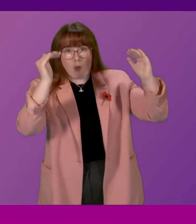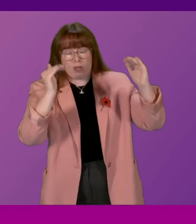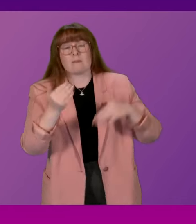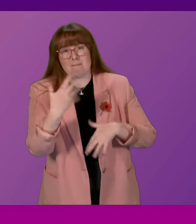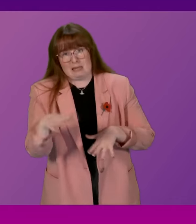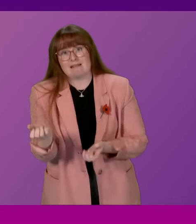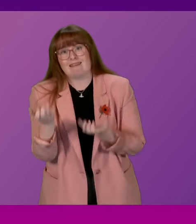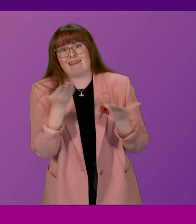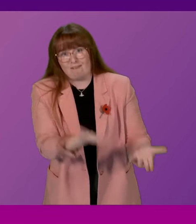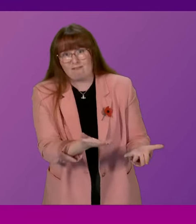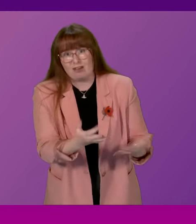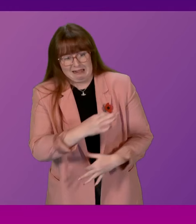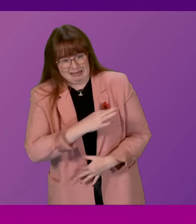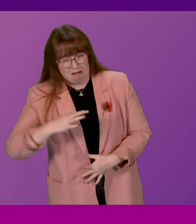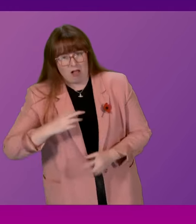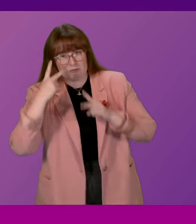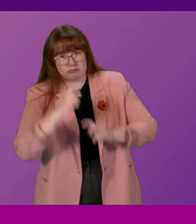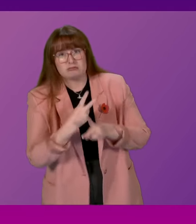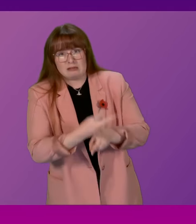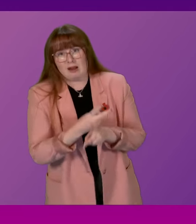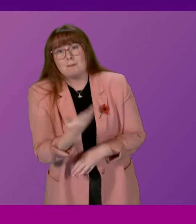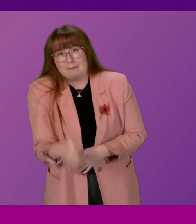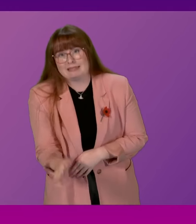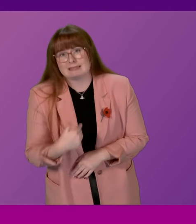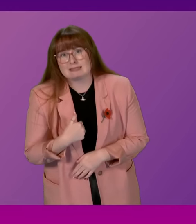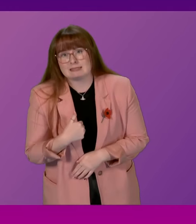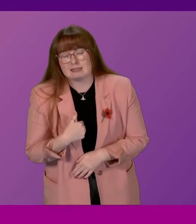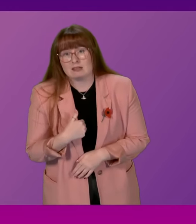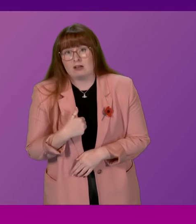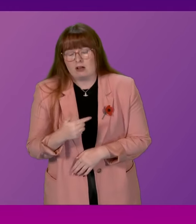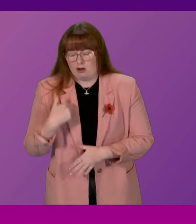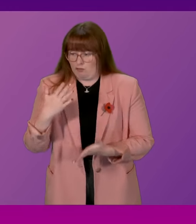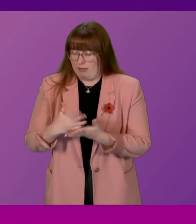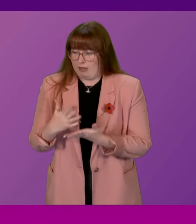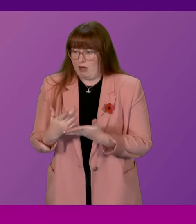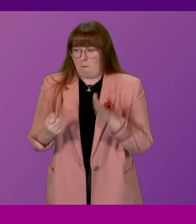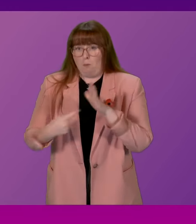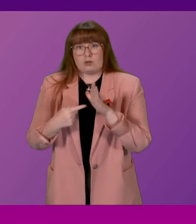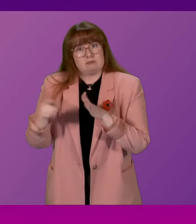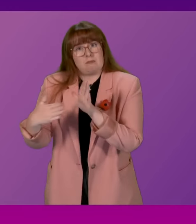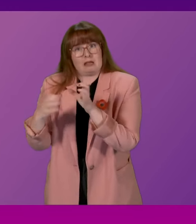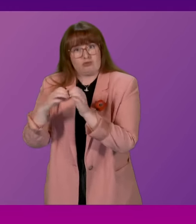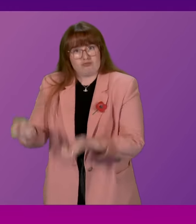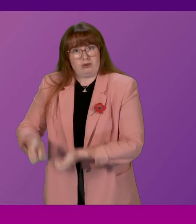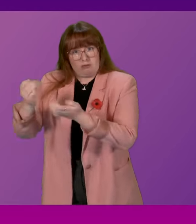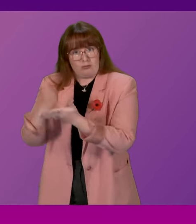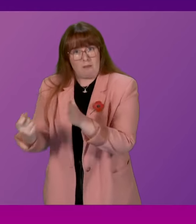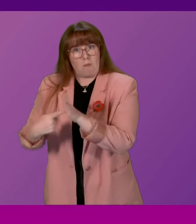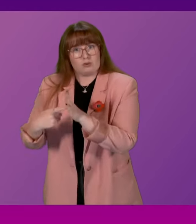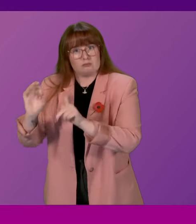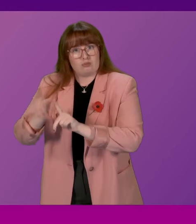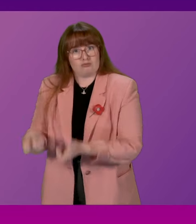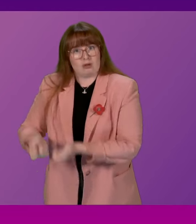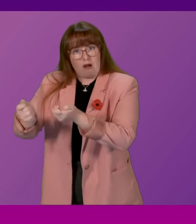given additional clinical care. In terms of lessons learned, I think it's a very important point that Myles Briggs raises.